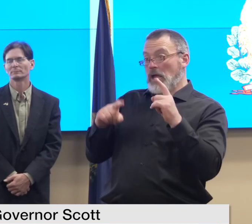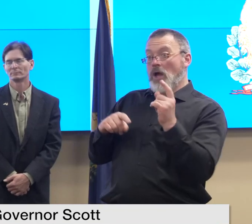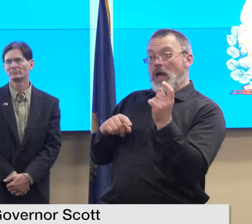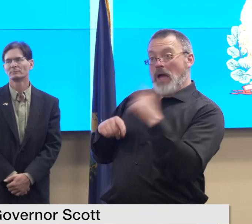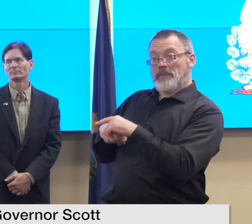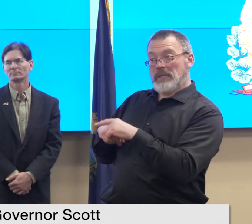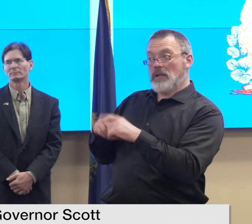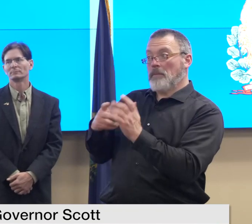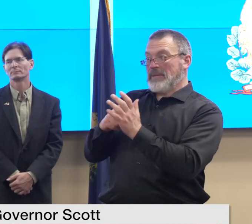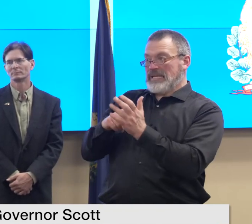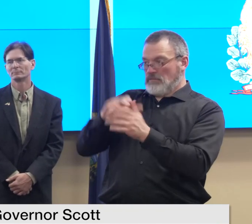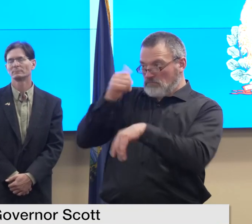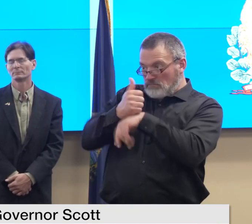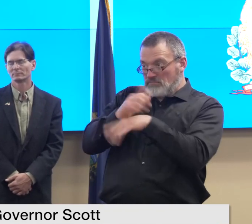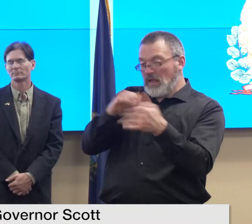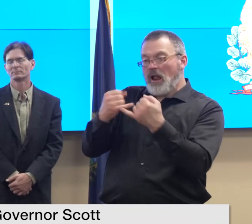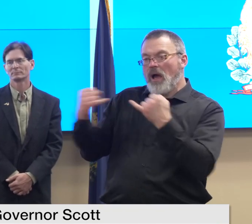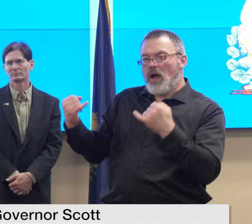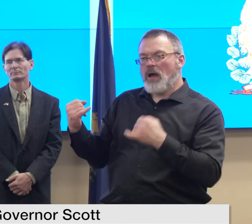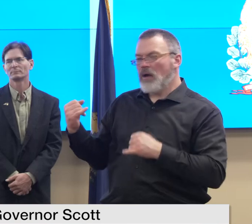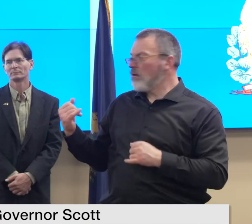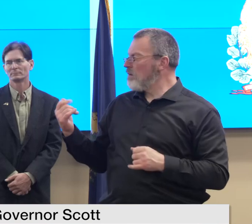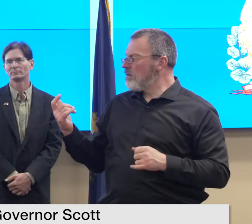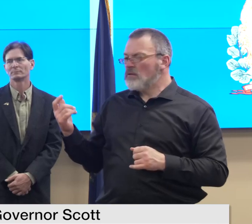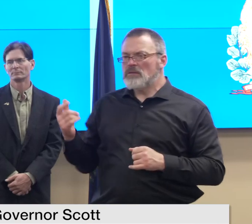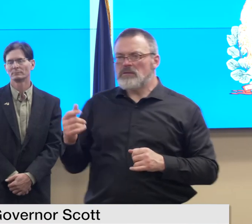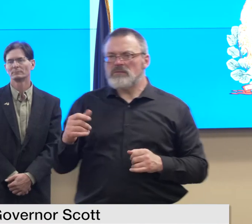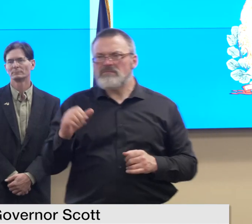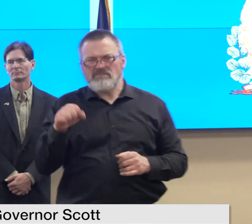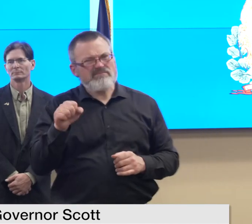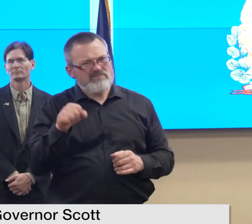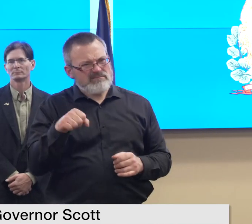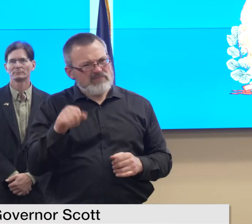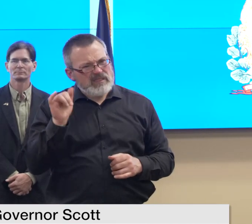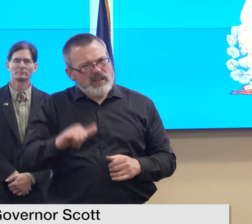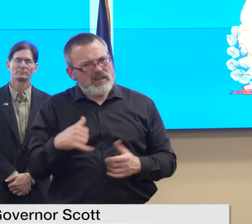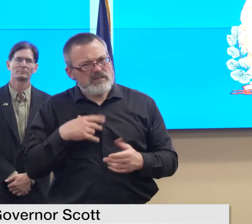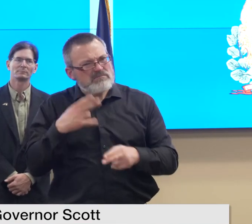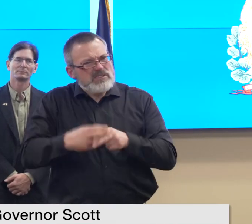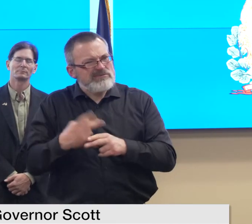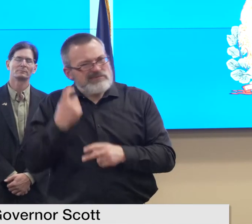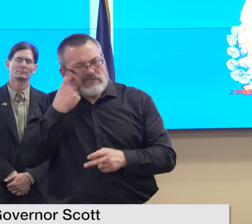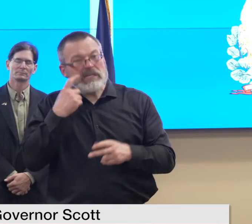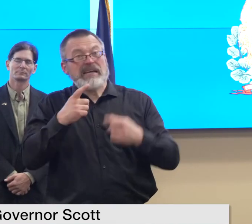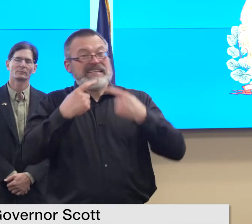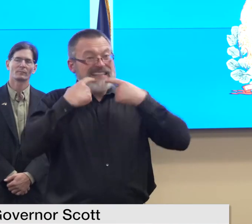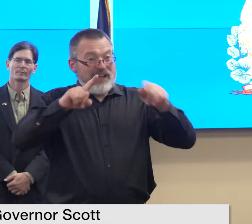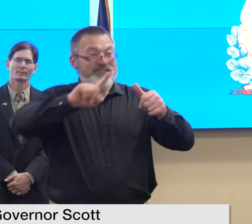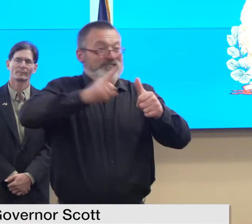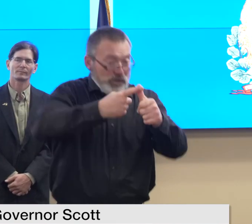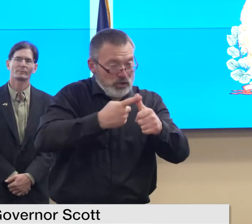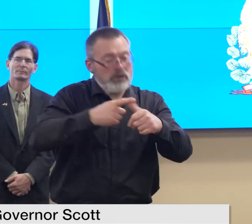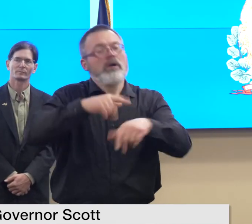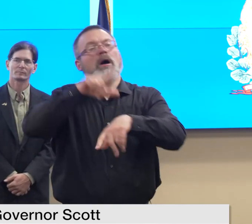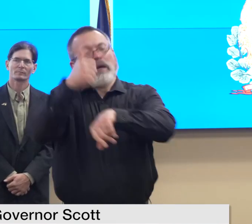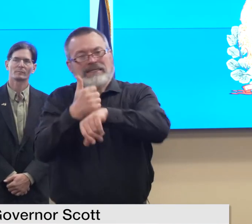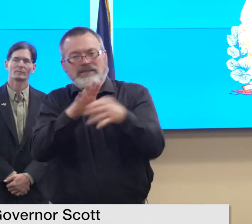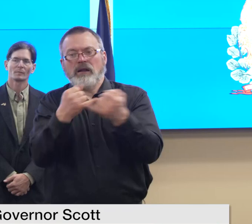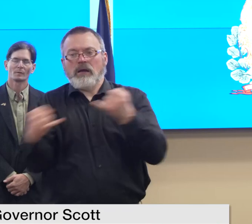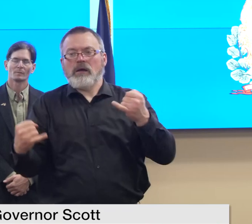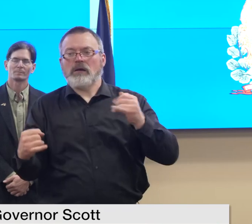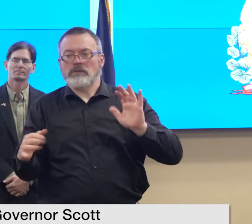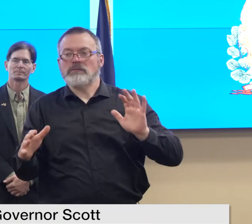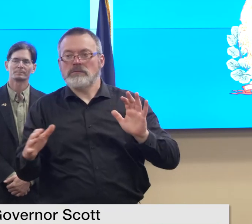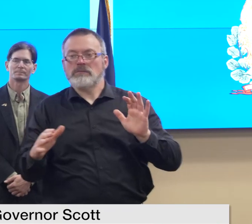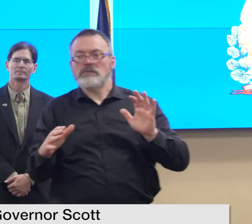yes yes there will be a deadline once the major disaster declaration is set